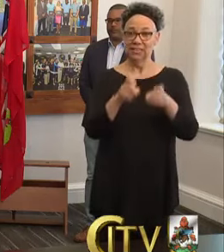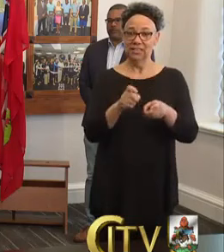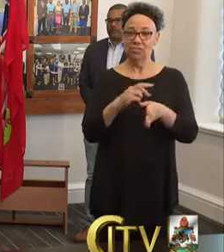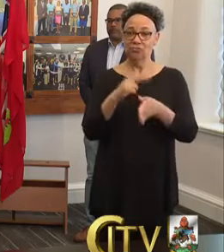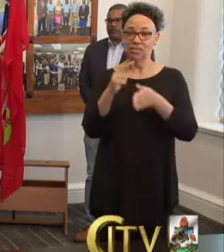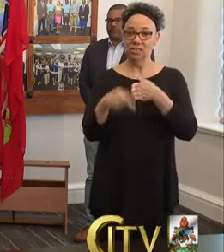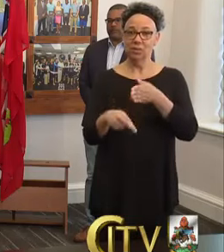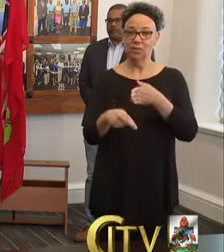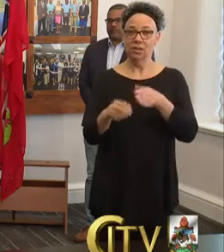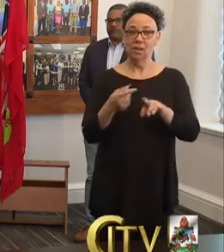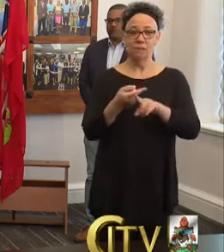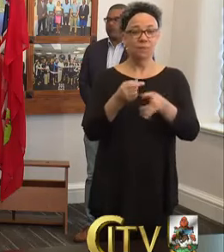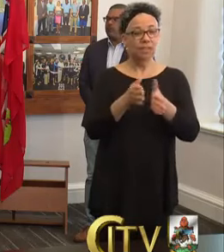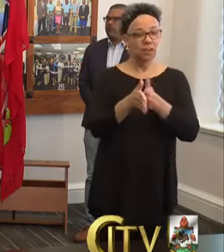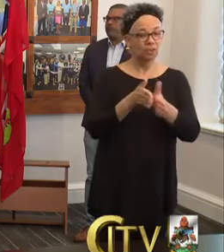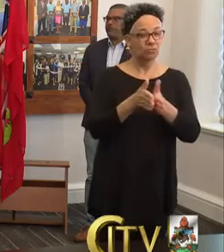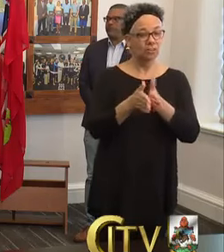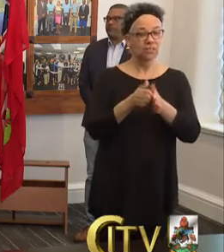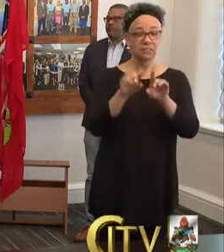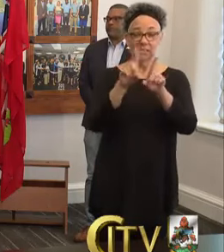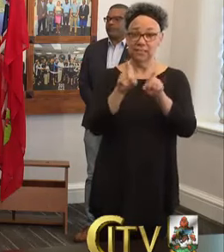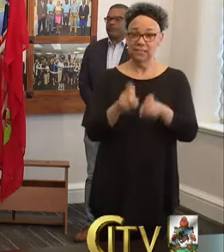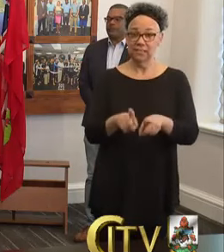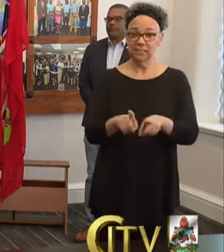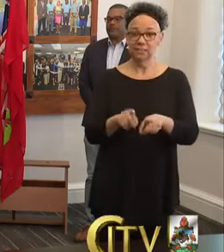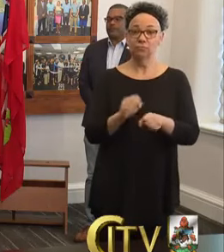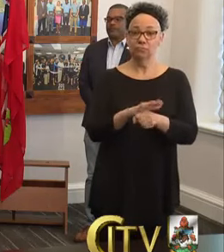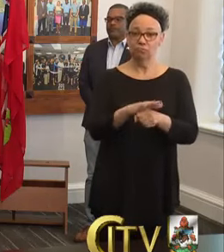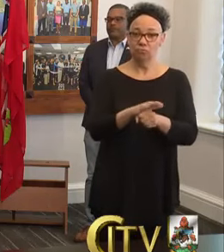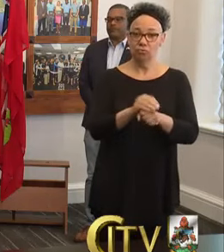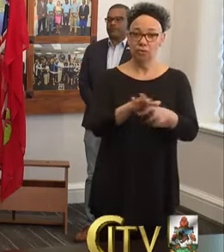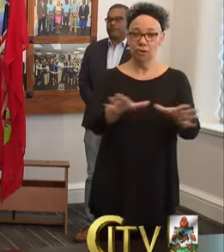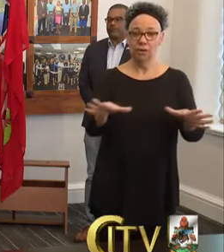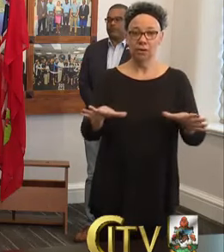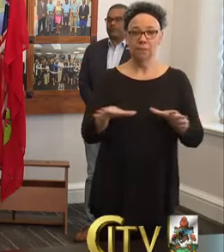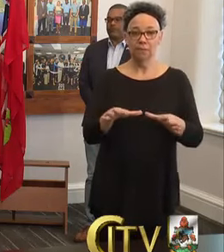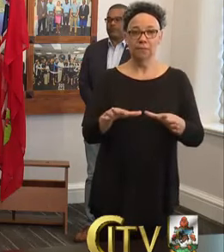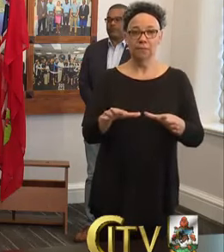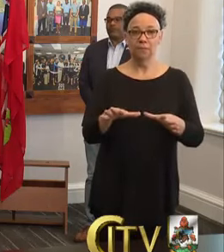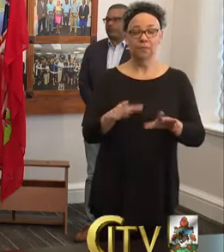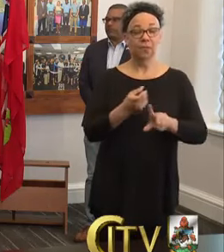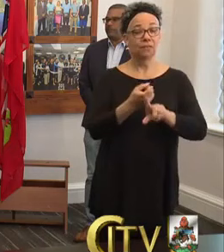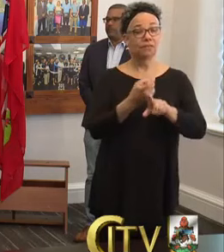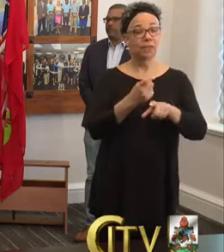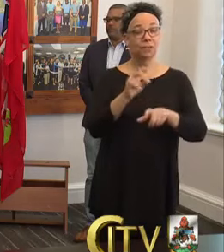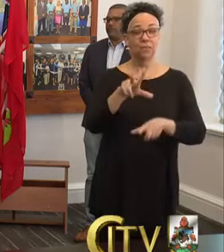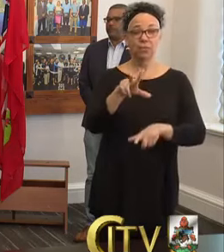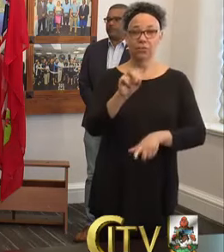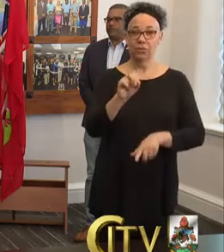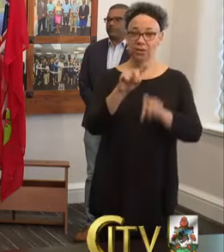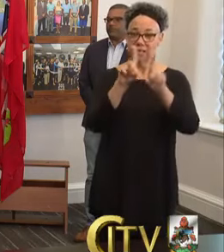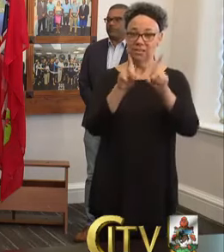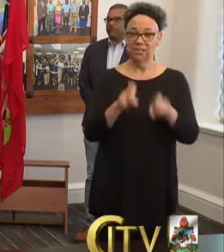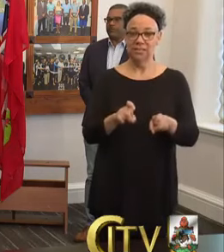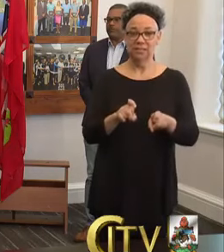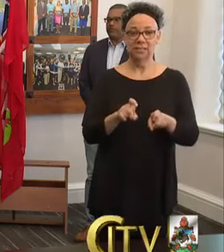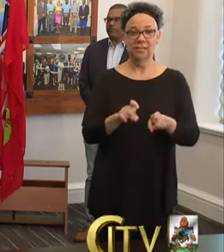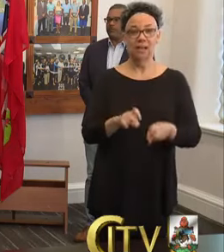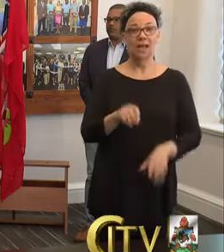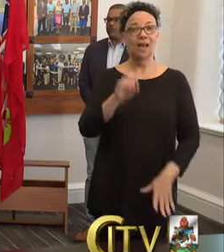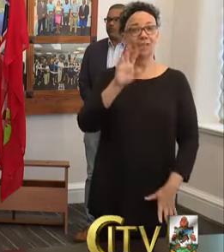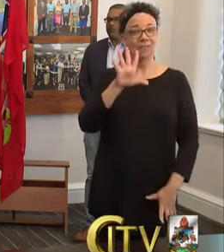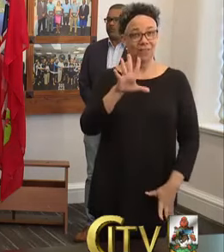our aggressive program of COVID testing. Of these 30 test results, there are five